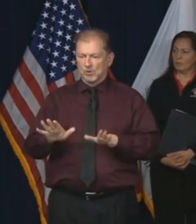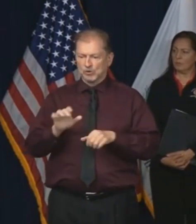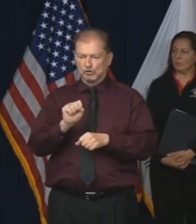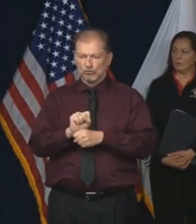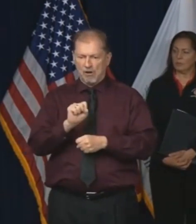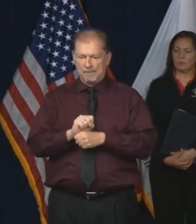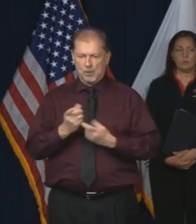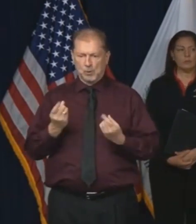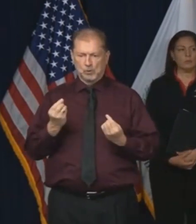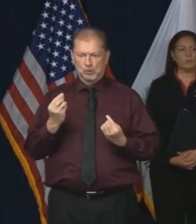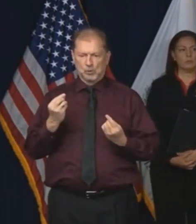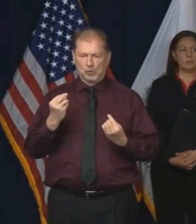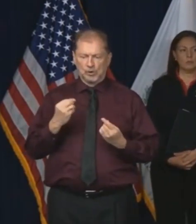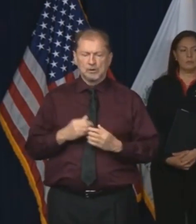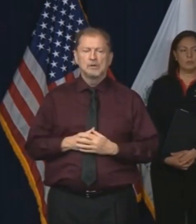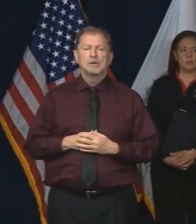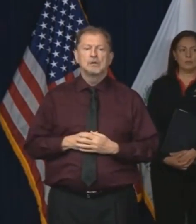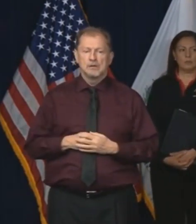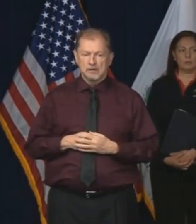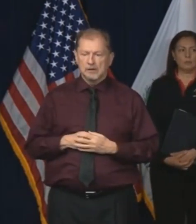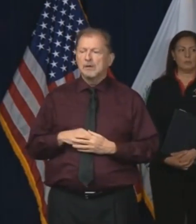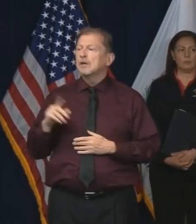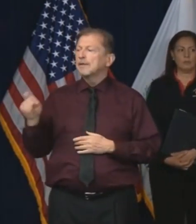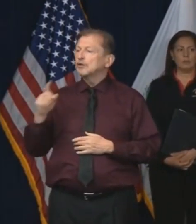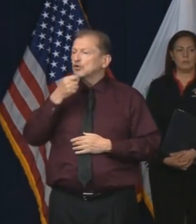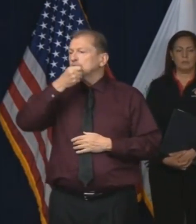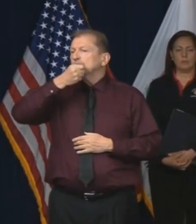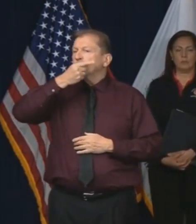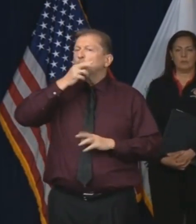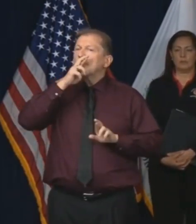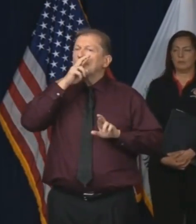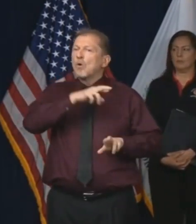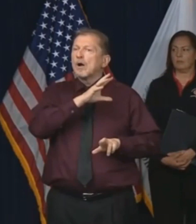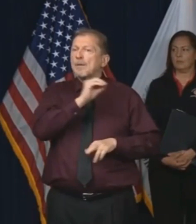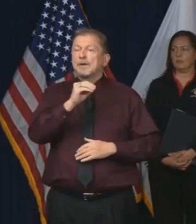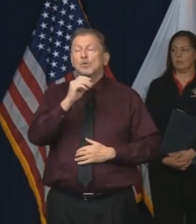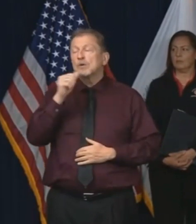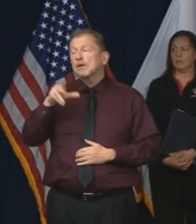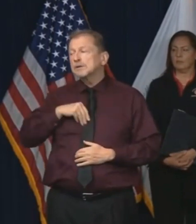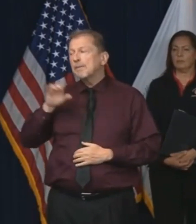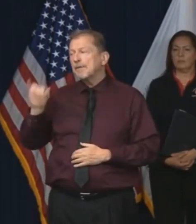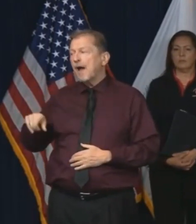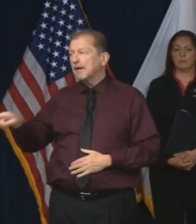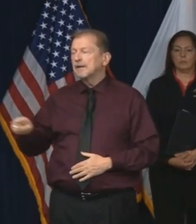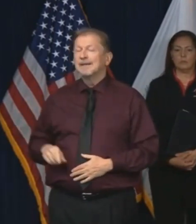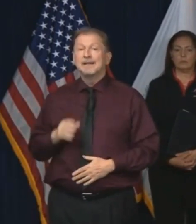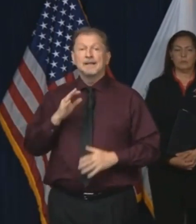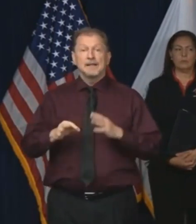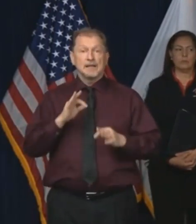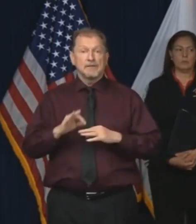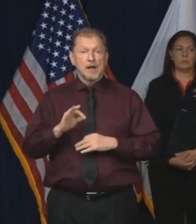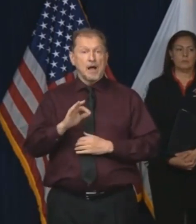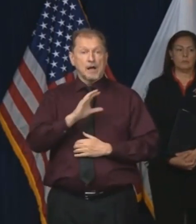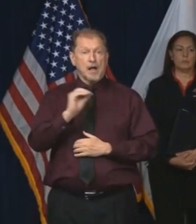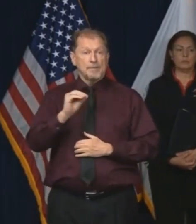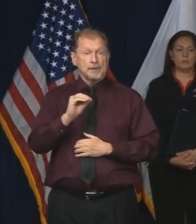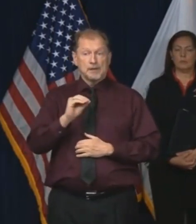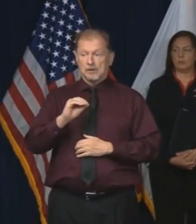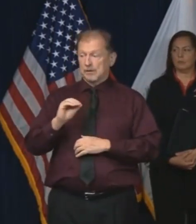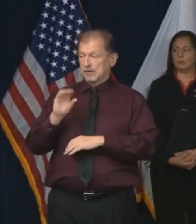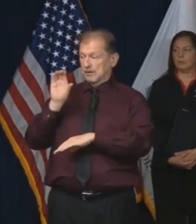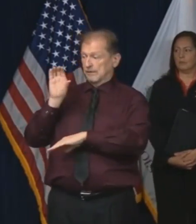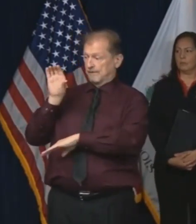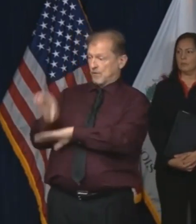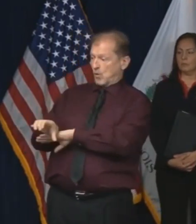What should these people do? They should report their companies, because we won't stand for it. Companies that are demanding that sick people